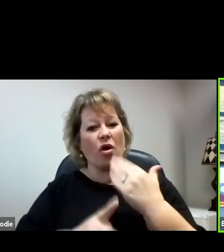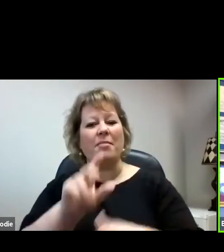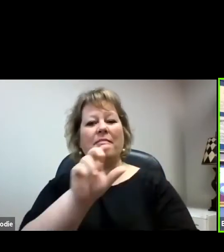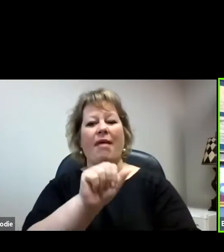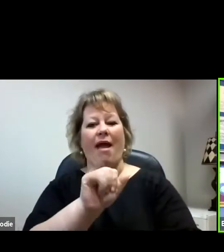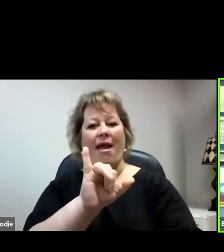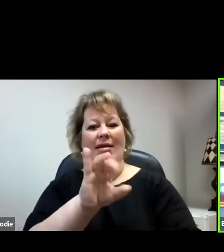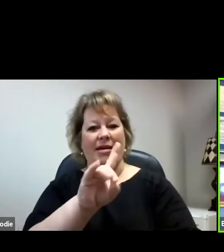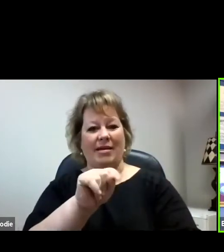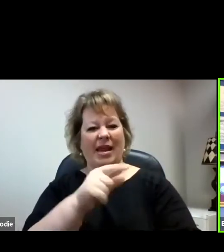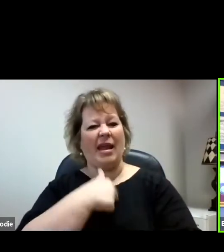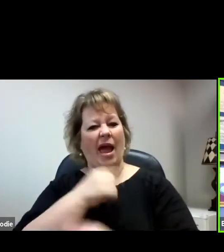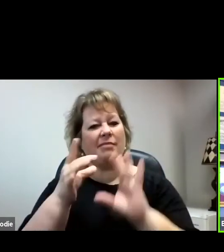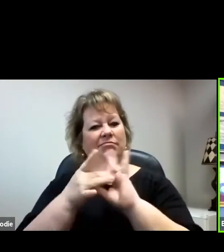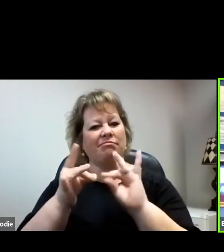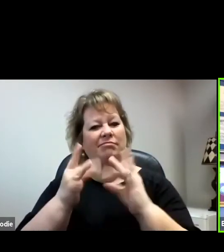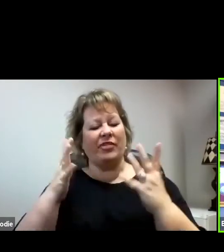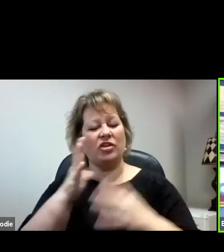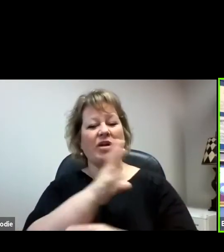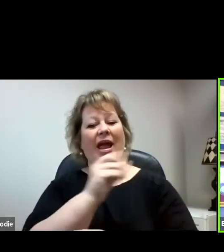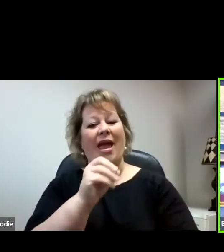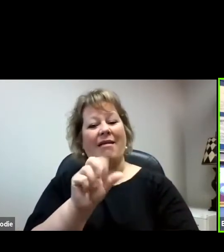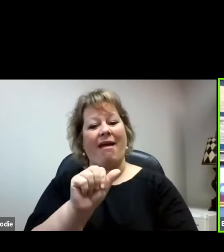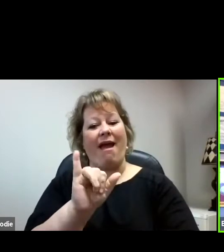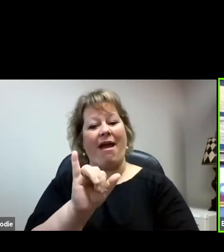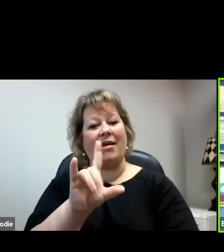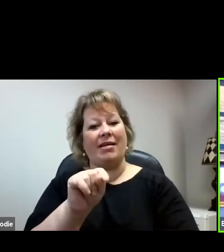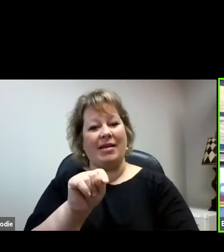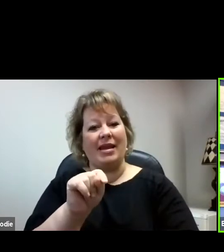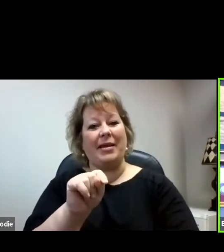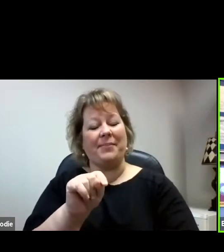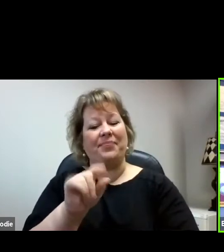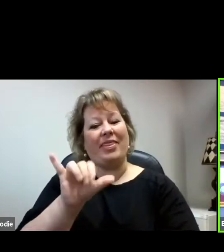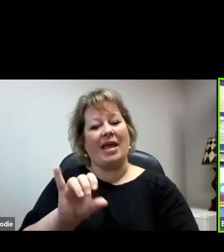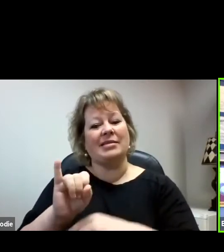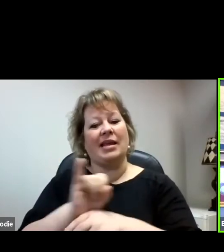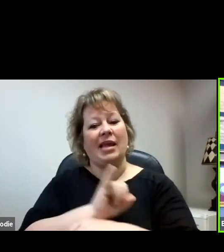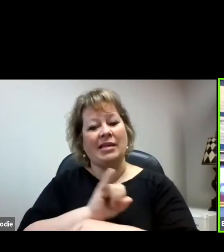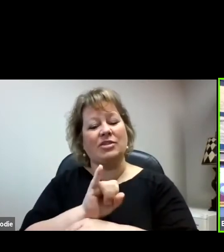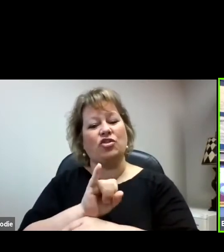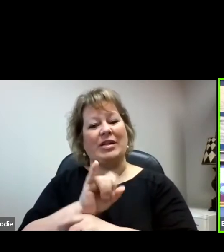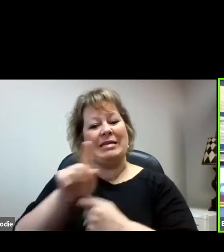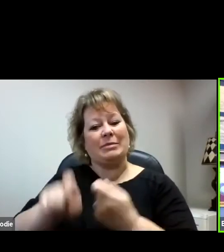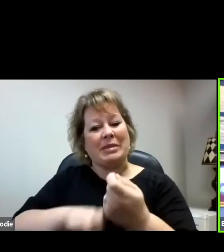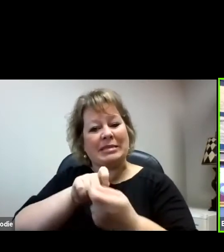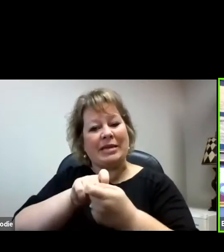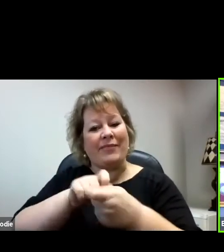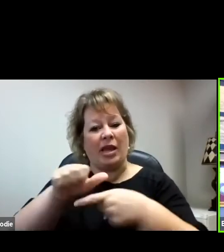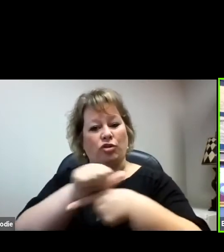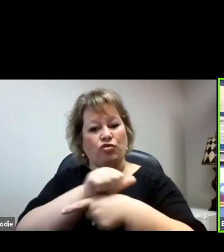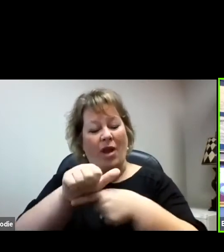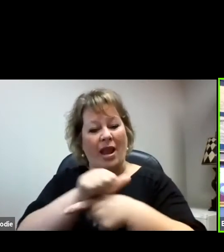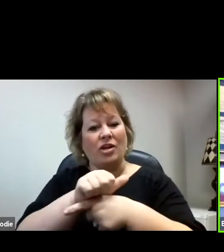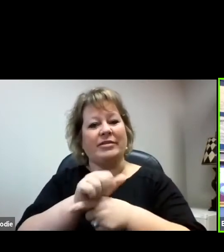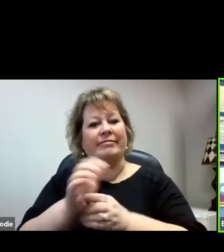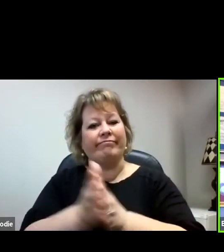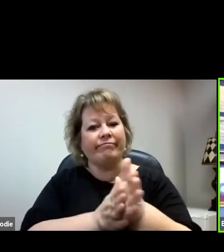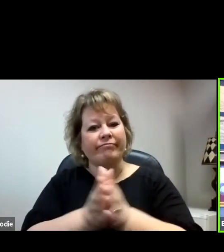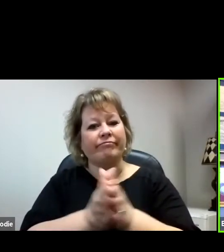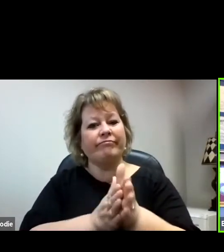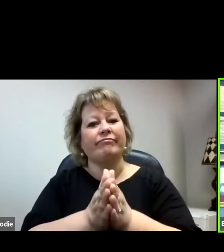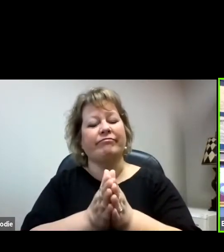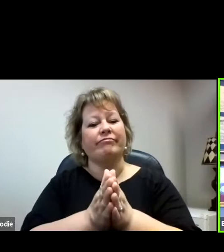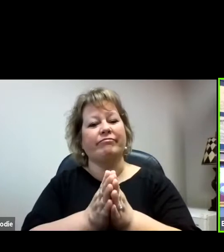I mentioned, and AIDT is the industry-specific training incentive program for the state.